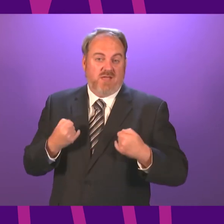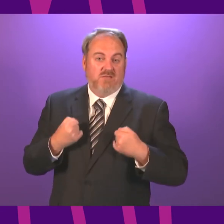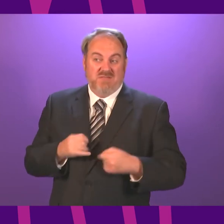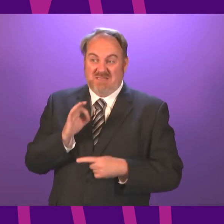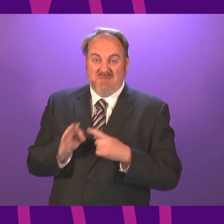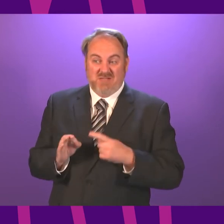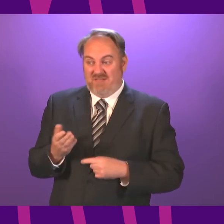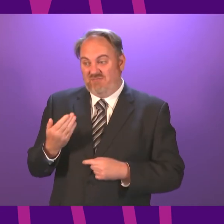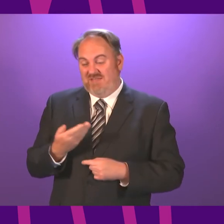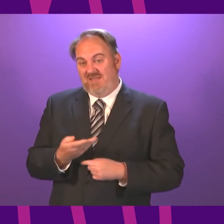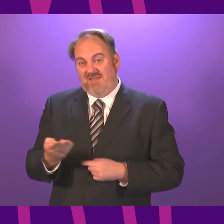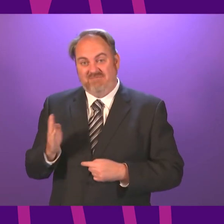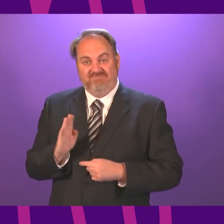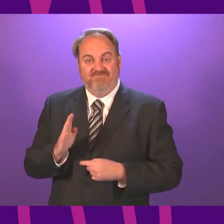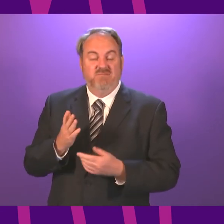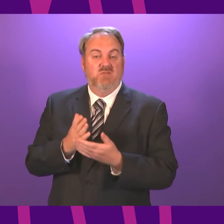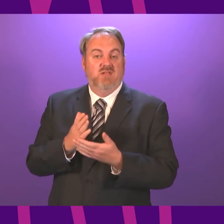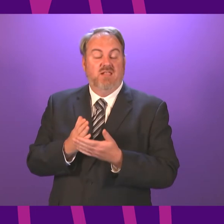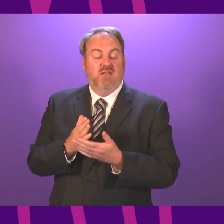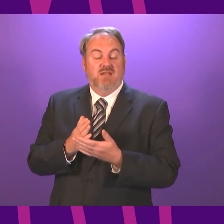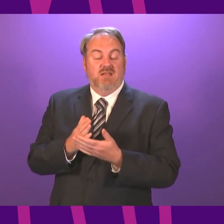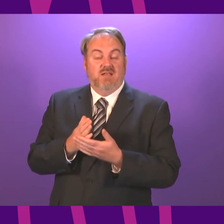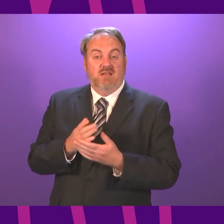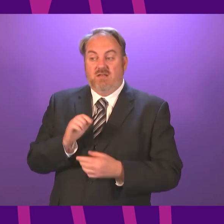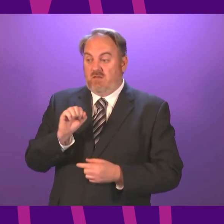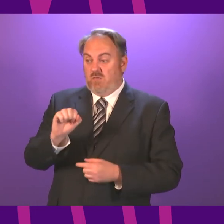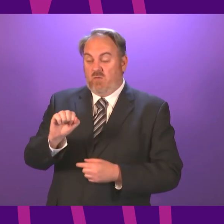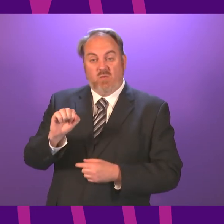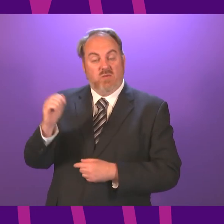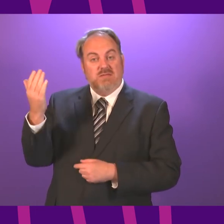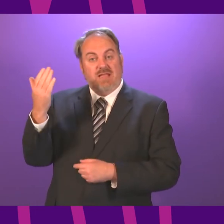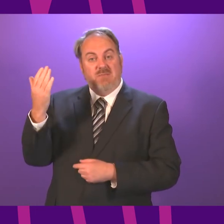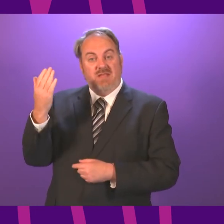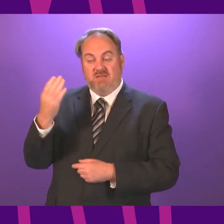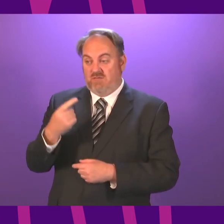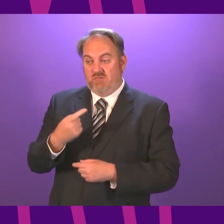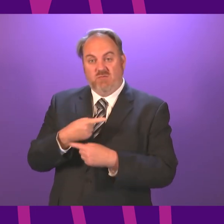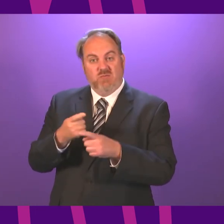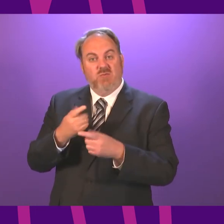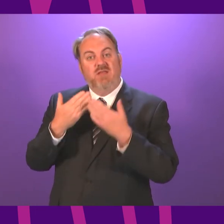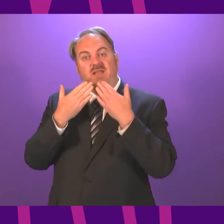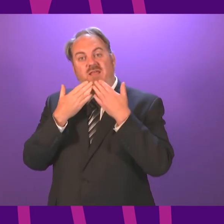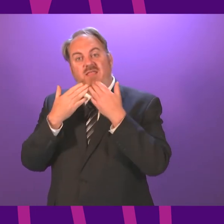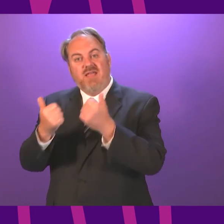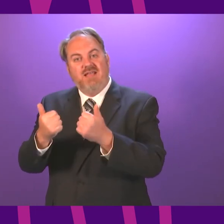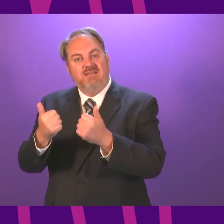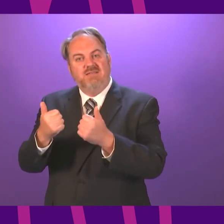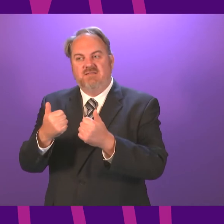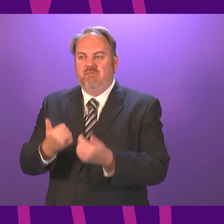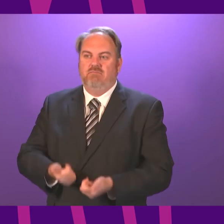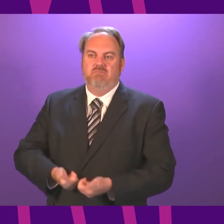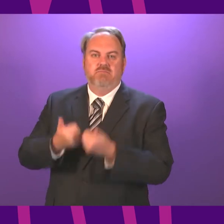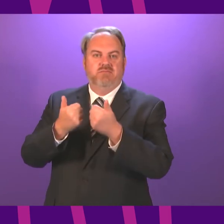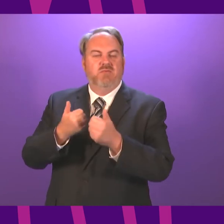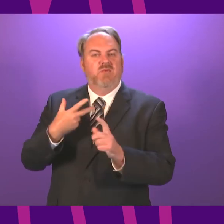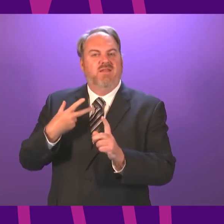awful virus. In the penultimate sentence of the First Minister's statement, she started thanks to the vaccines. And I'm pleased